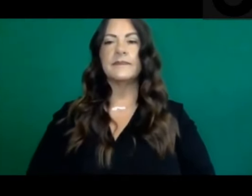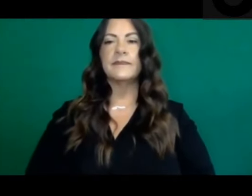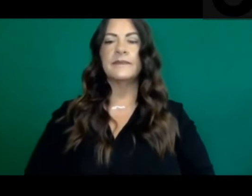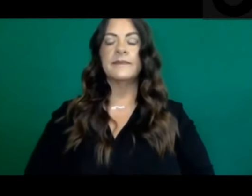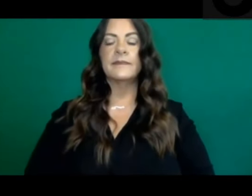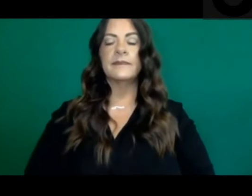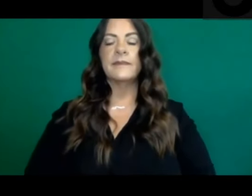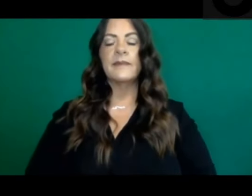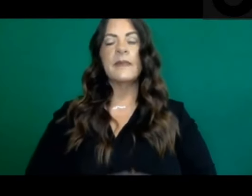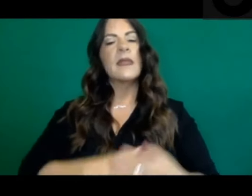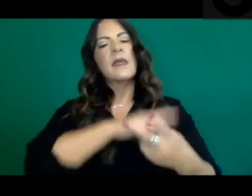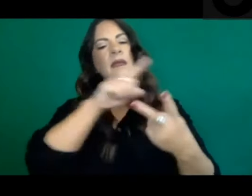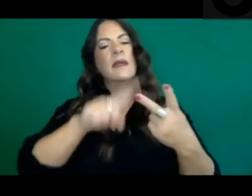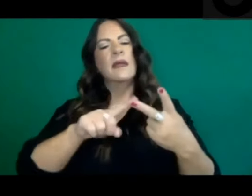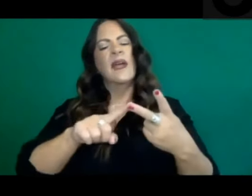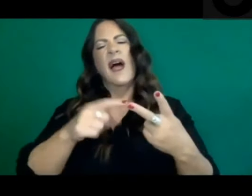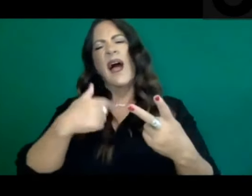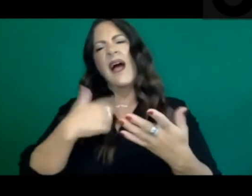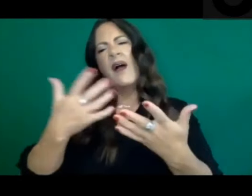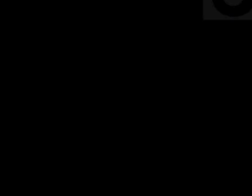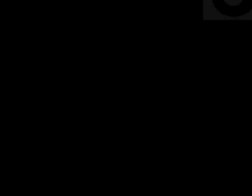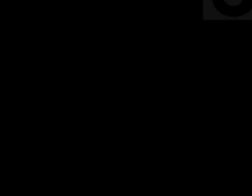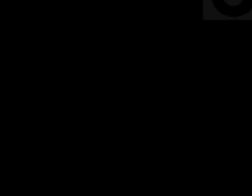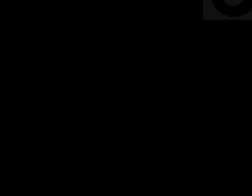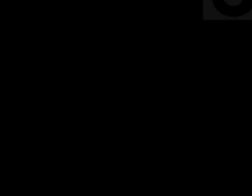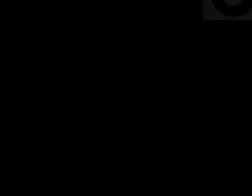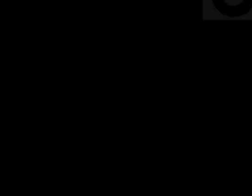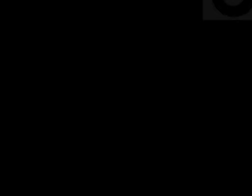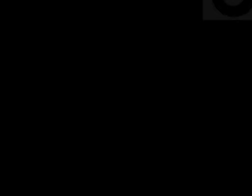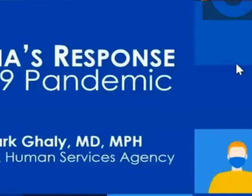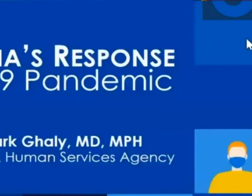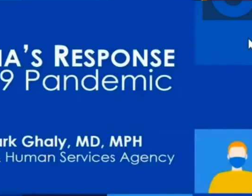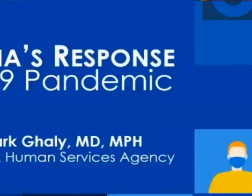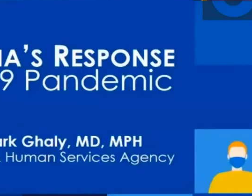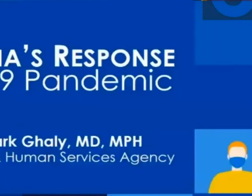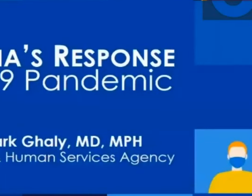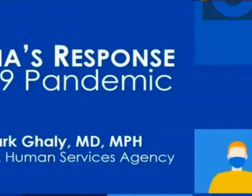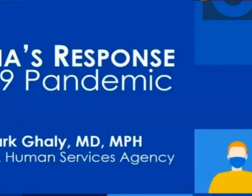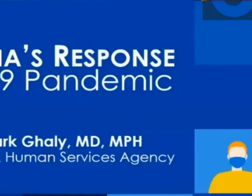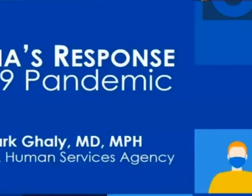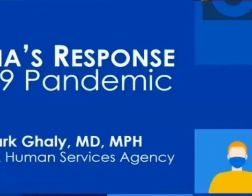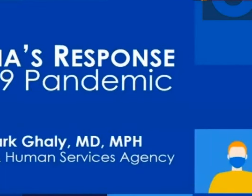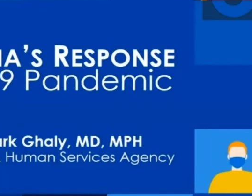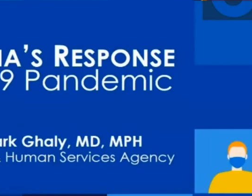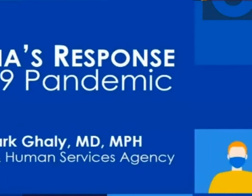Now I want to spend a few minutes talking through a few slides with you.